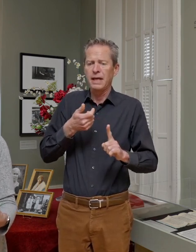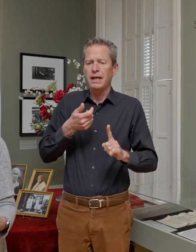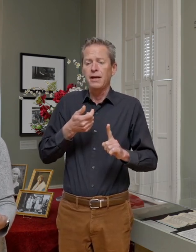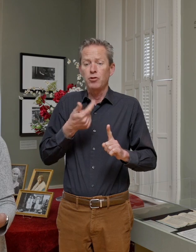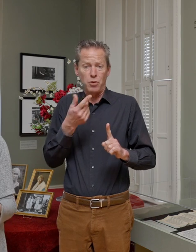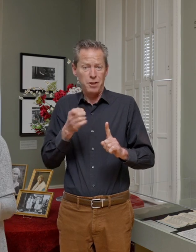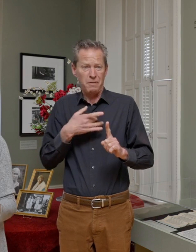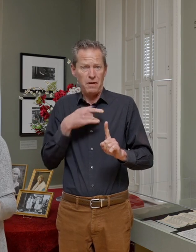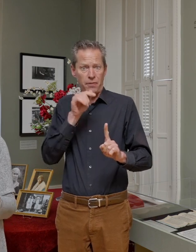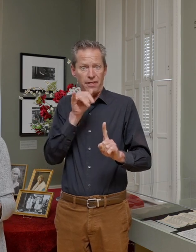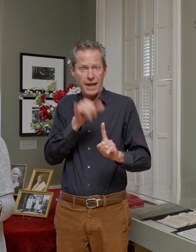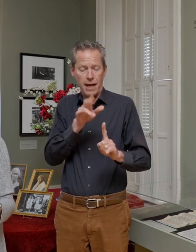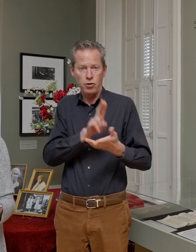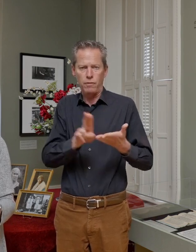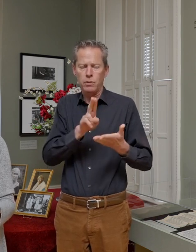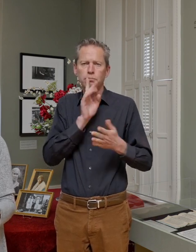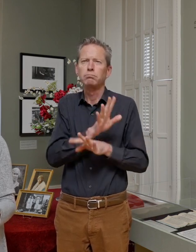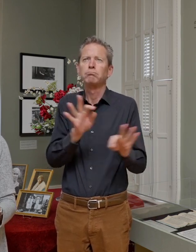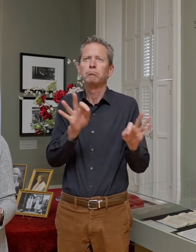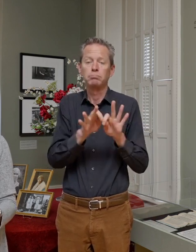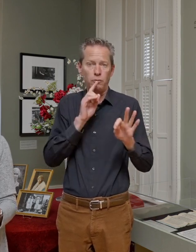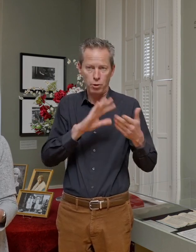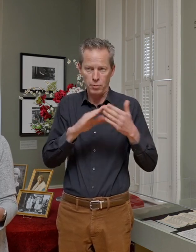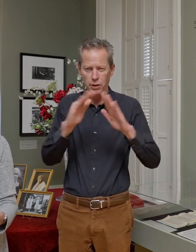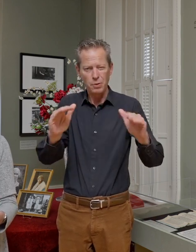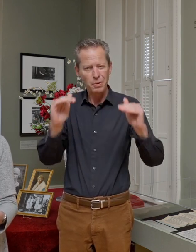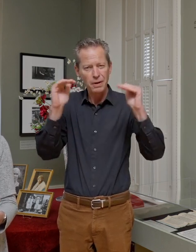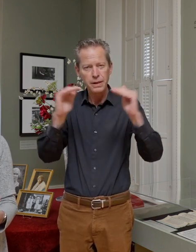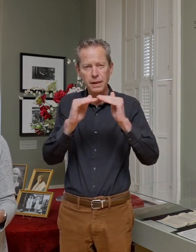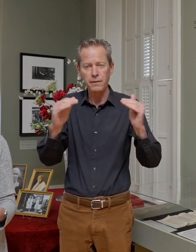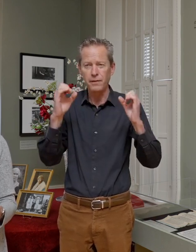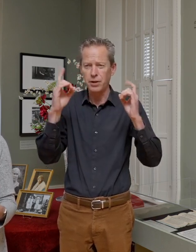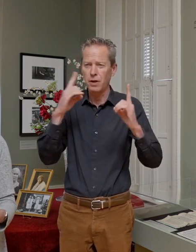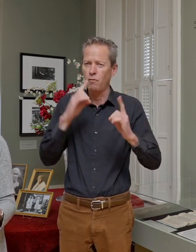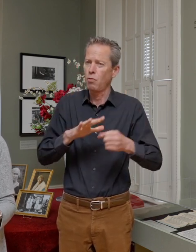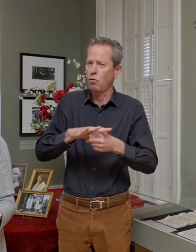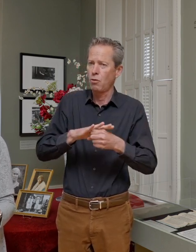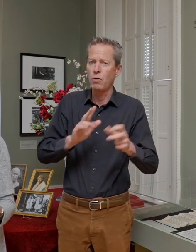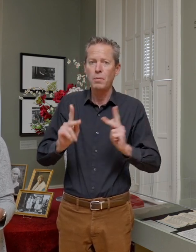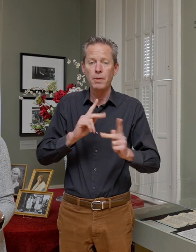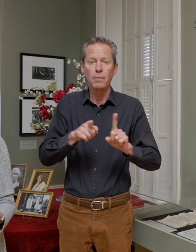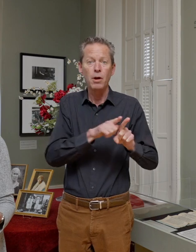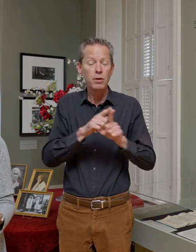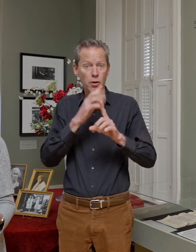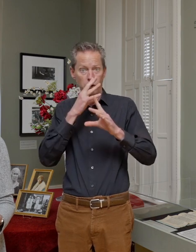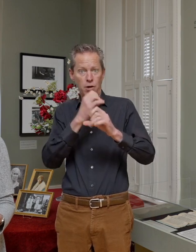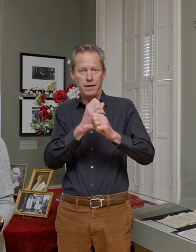community that raised the level of the education for our local people, and also attracted the people he needed for his